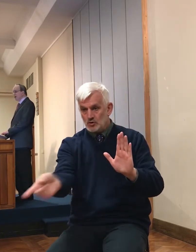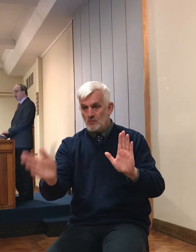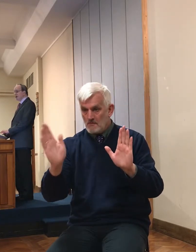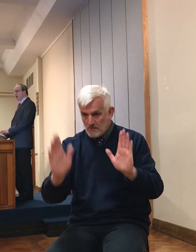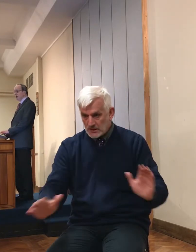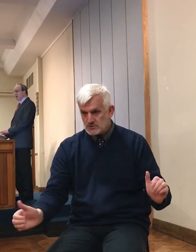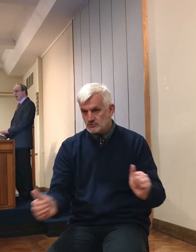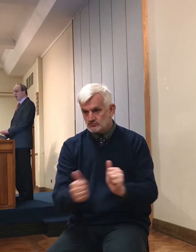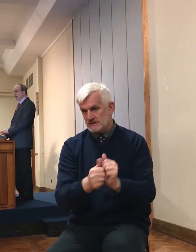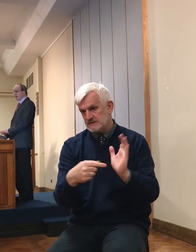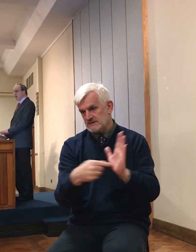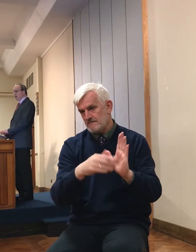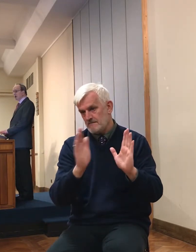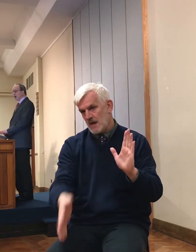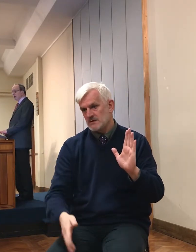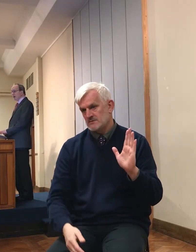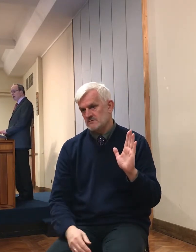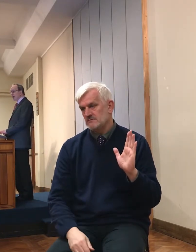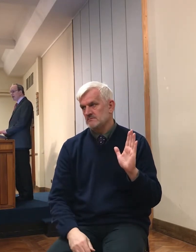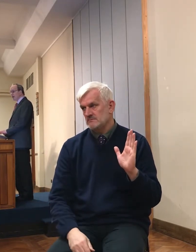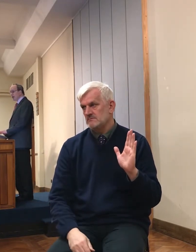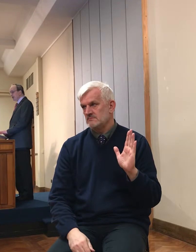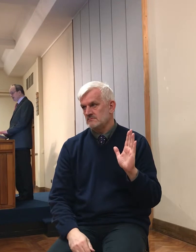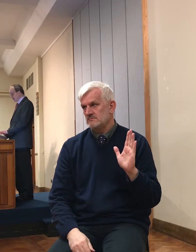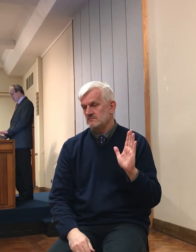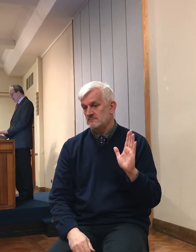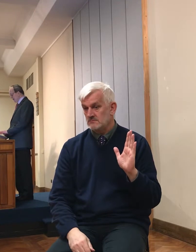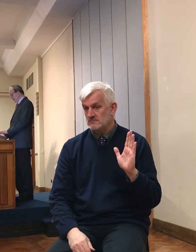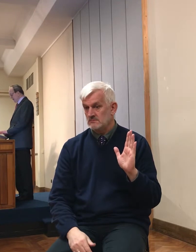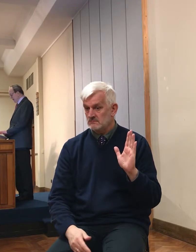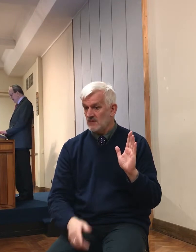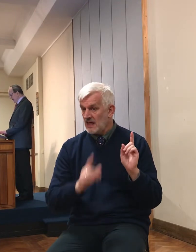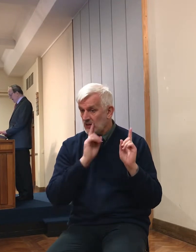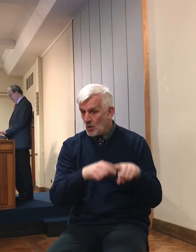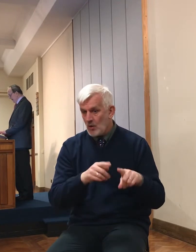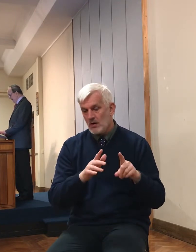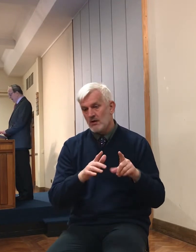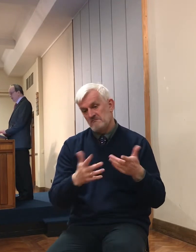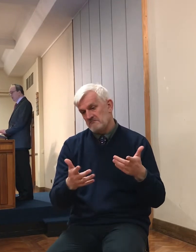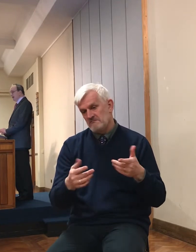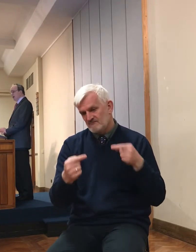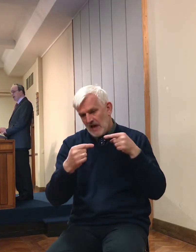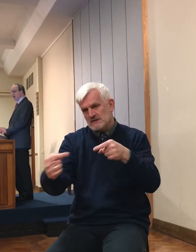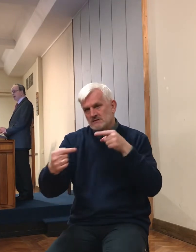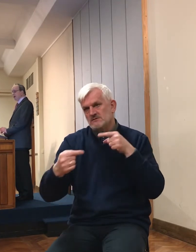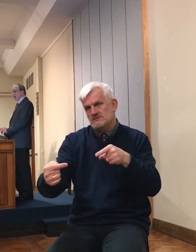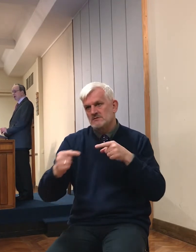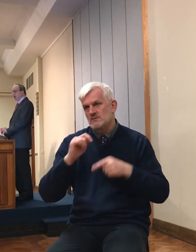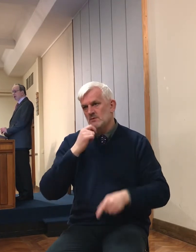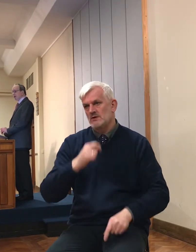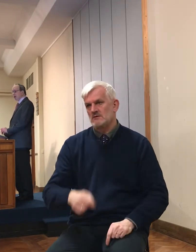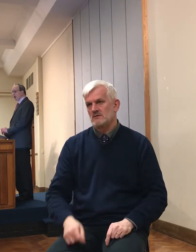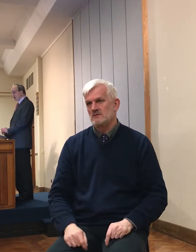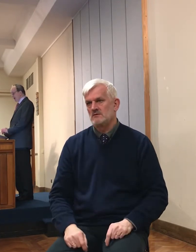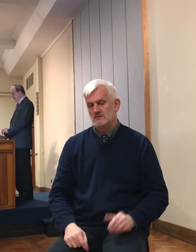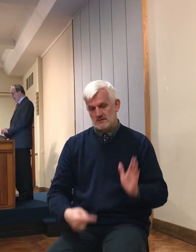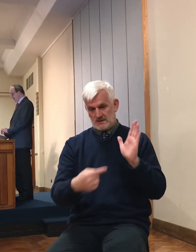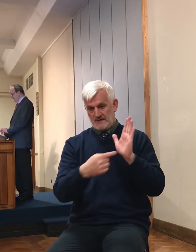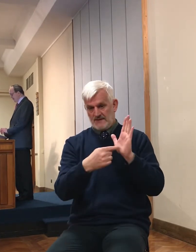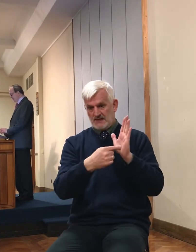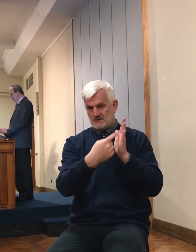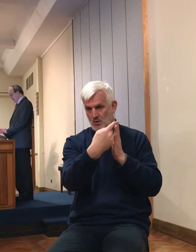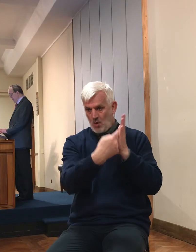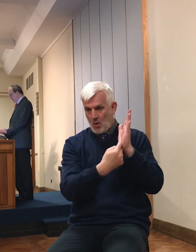demanded surrender before tight fighting took place, that the land would be under the law of God,